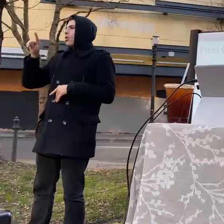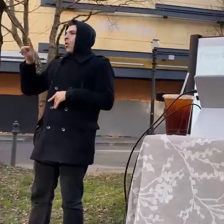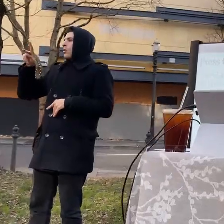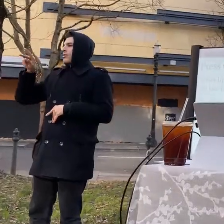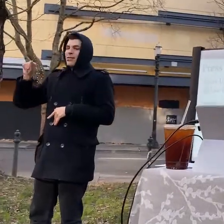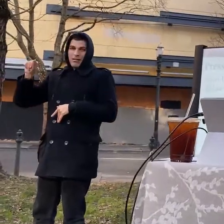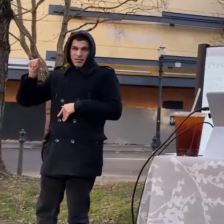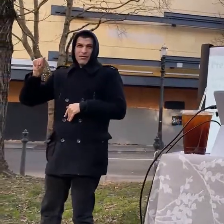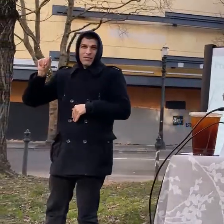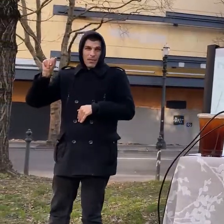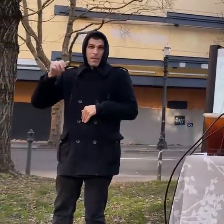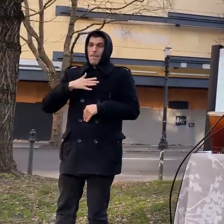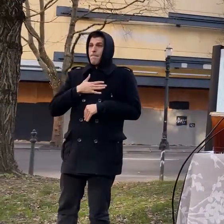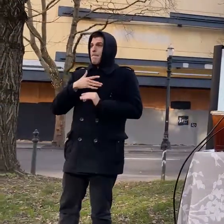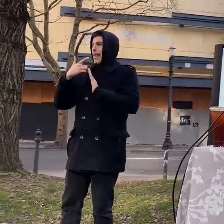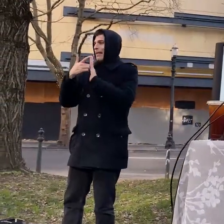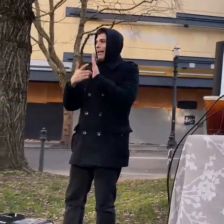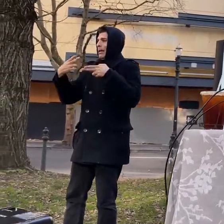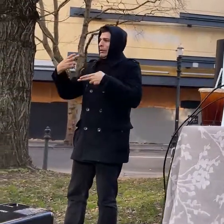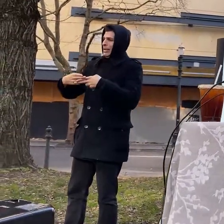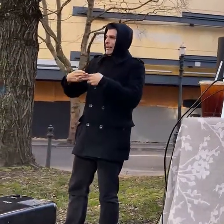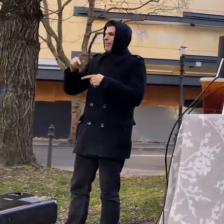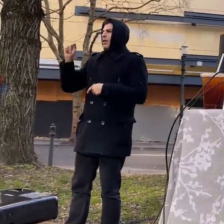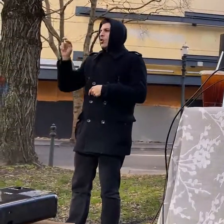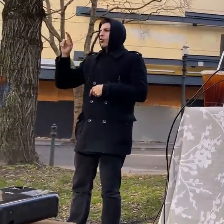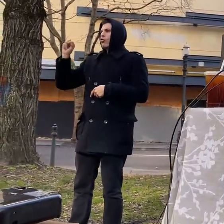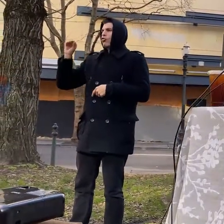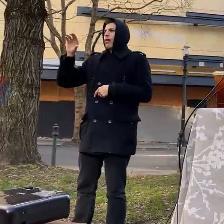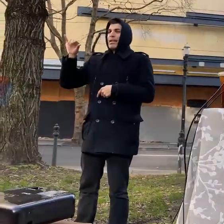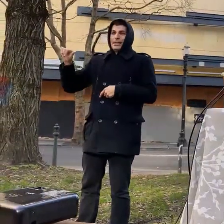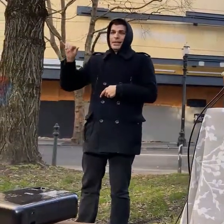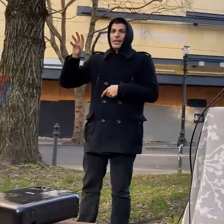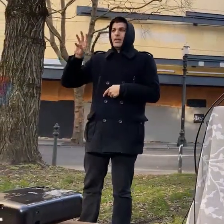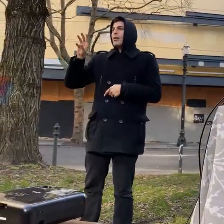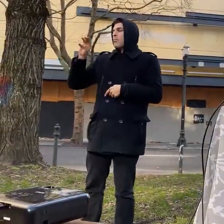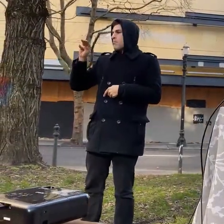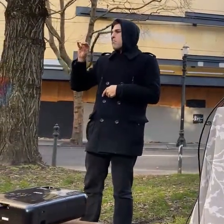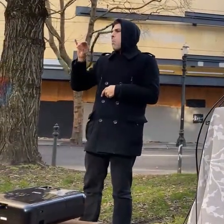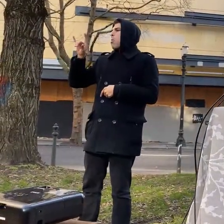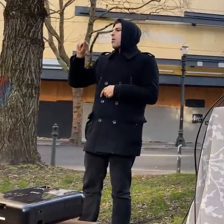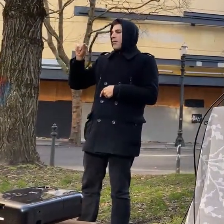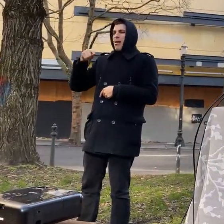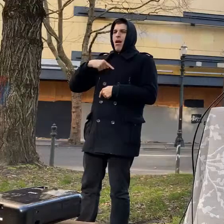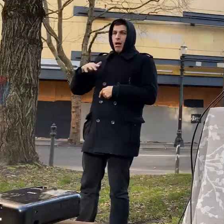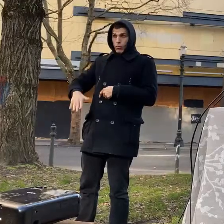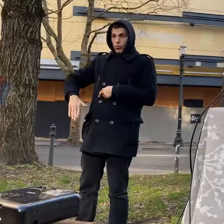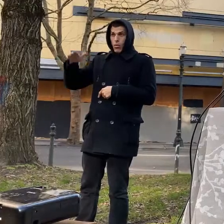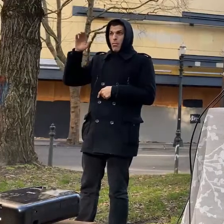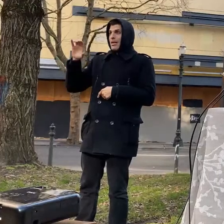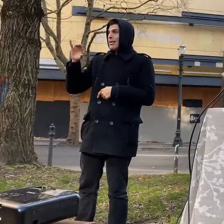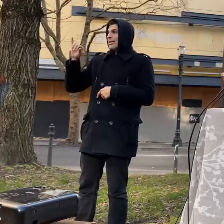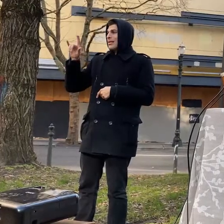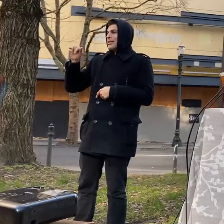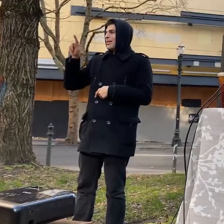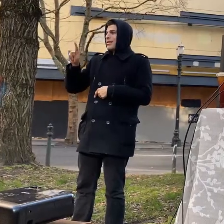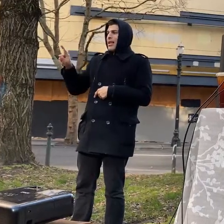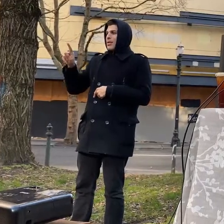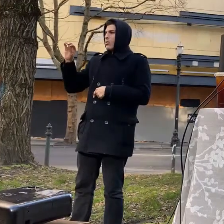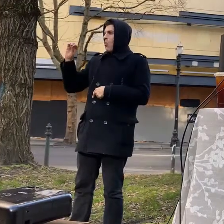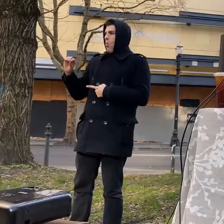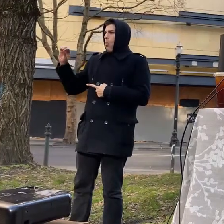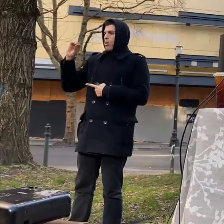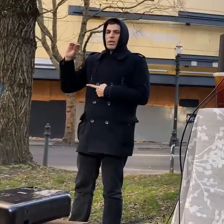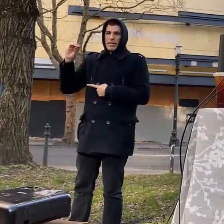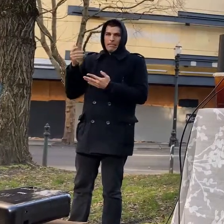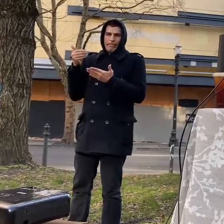that i'm related to um my children are enrolled in the forest tribe and um i also have relatives that